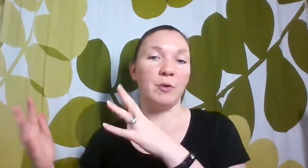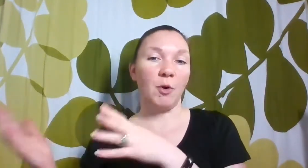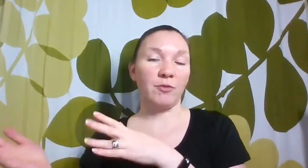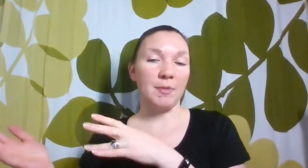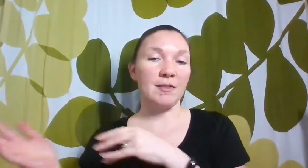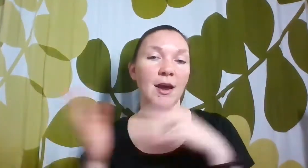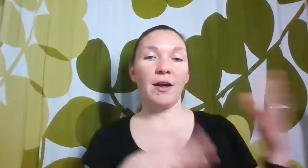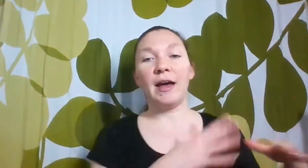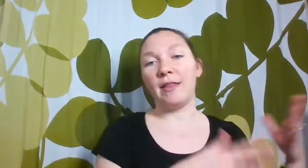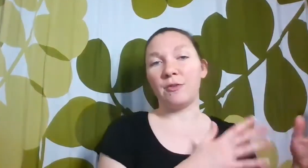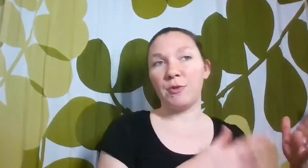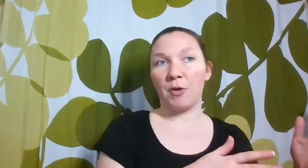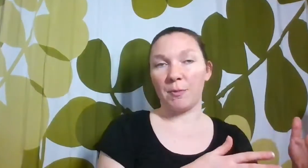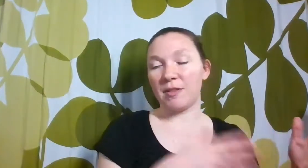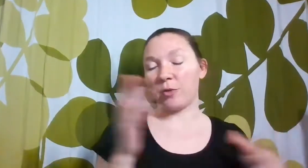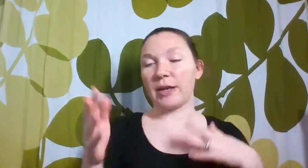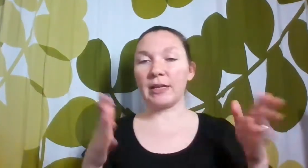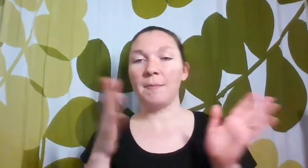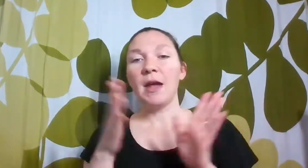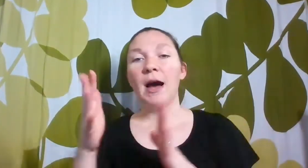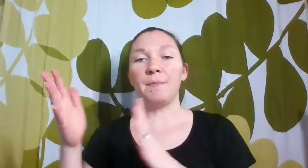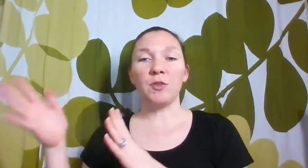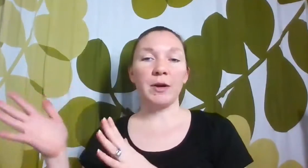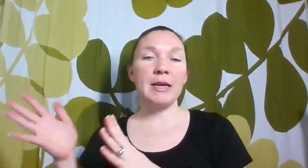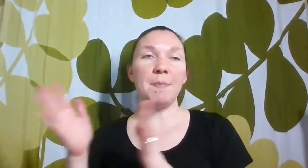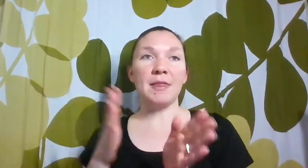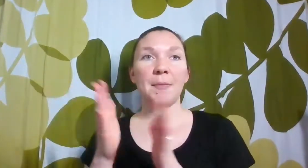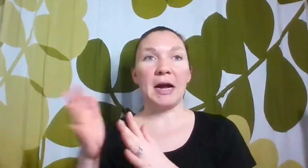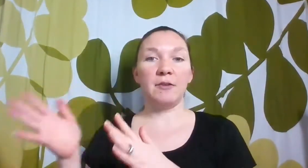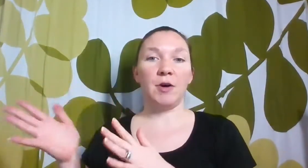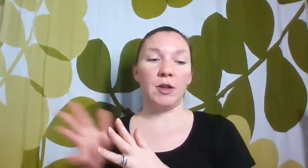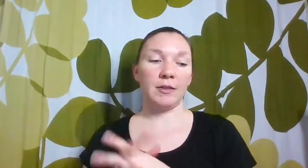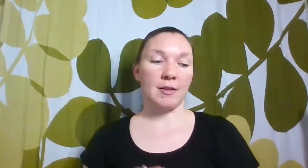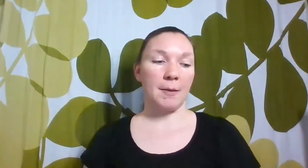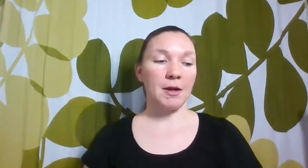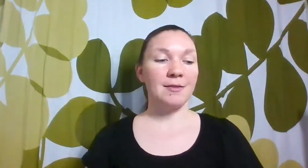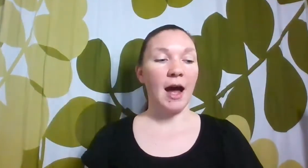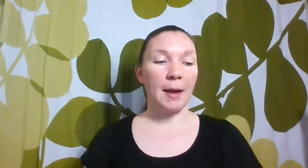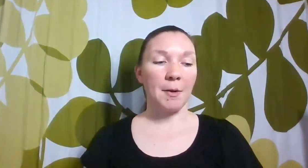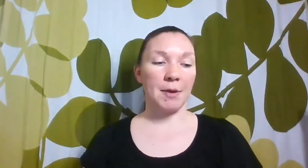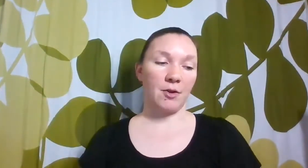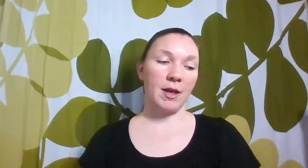few more from this area and then a few more from this curriculum so that we're keeping them kind of along the same time period.